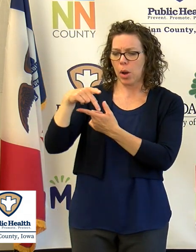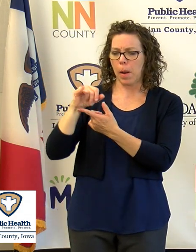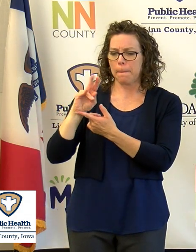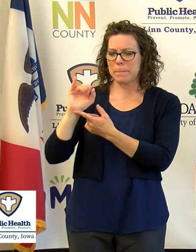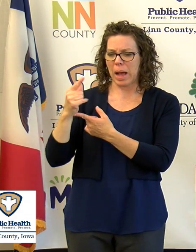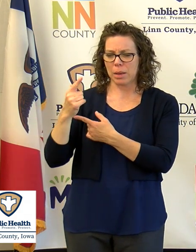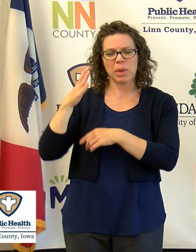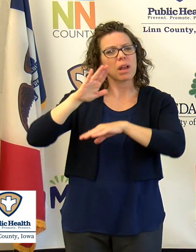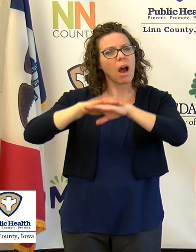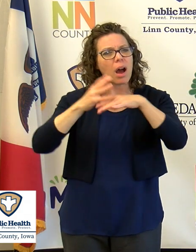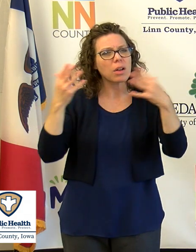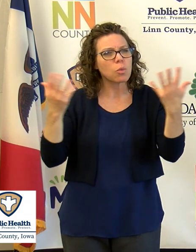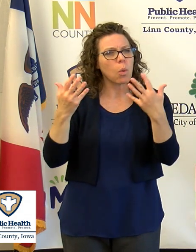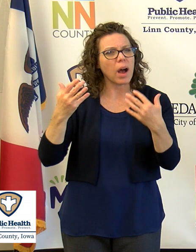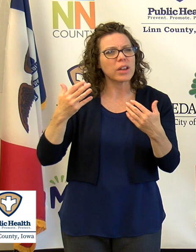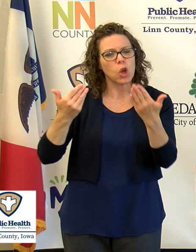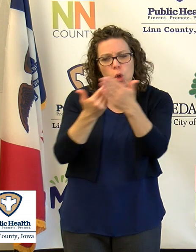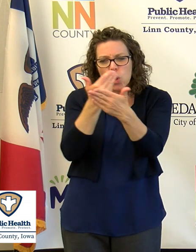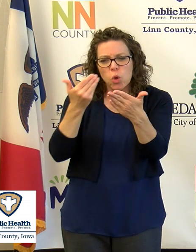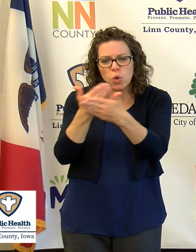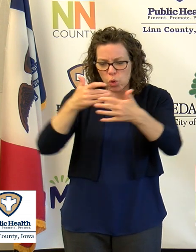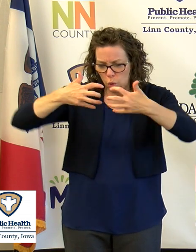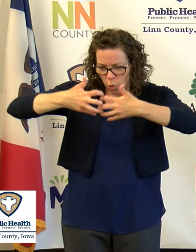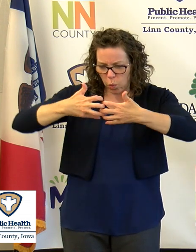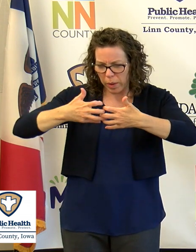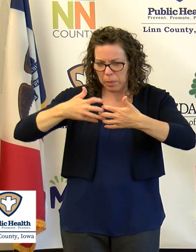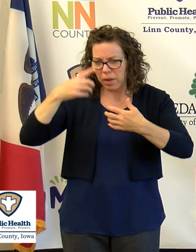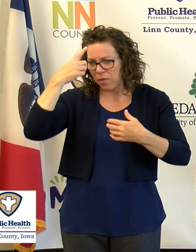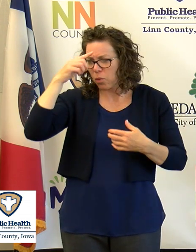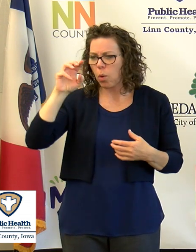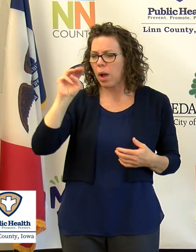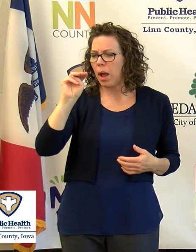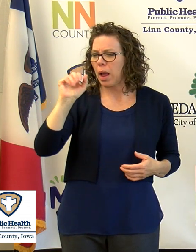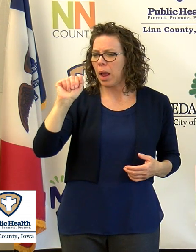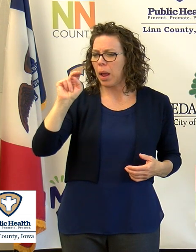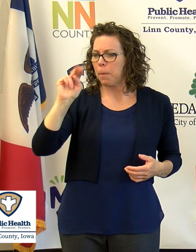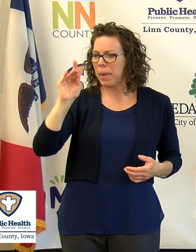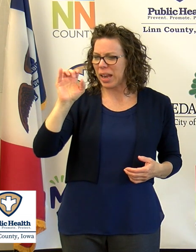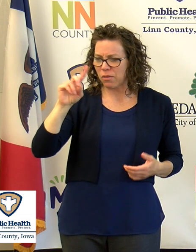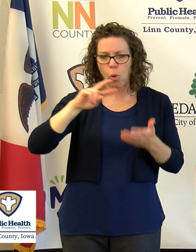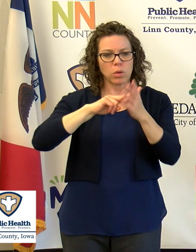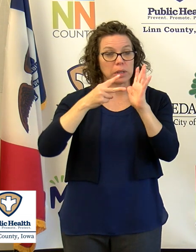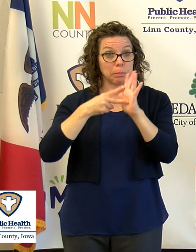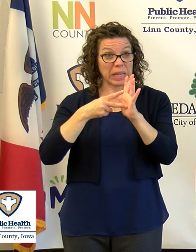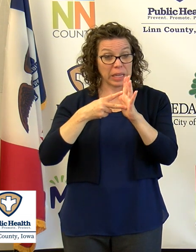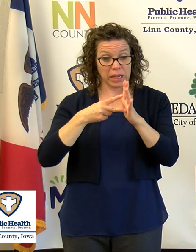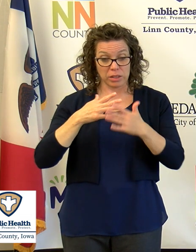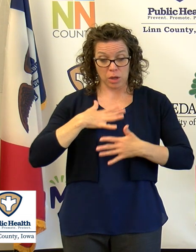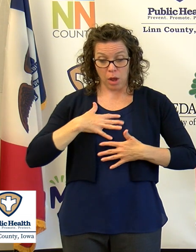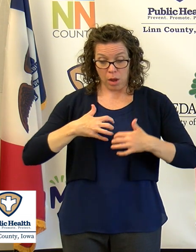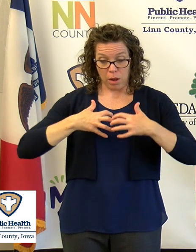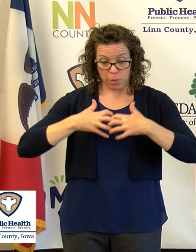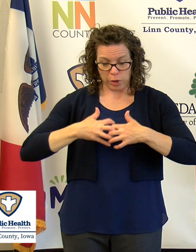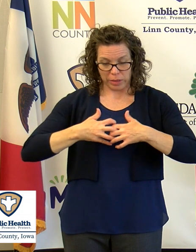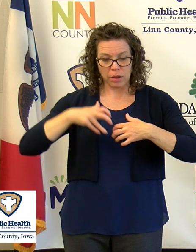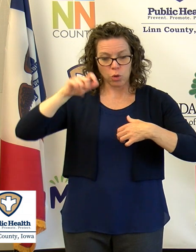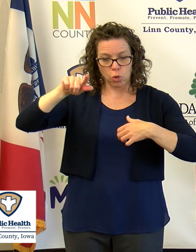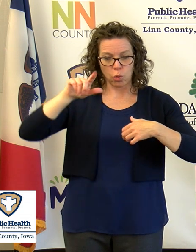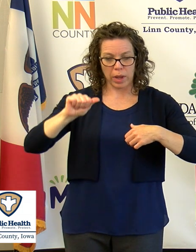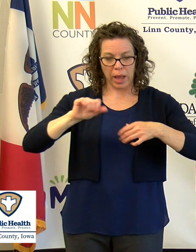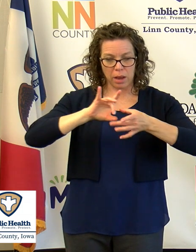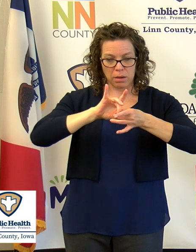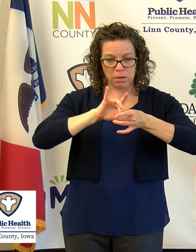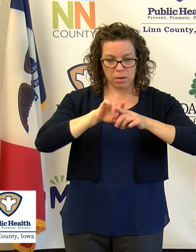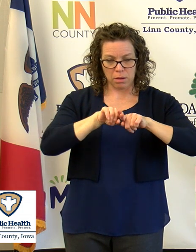manifolds for ventilators that would essentially let the ventilators serve two patients instead of one, assuming that the patients have similar lung